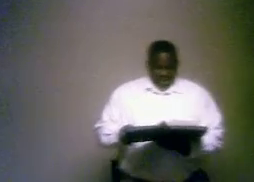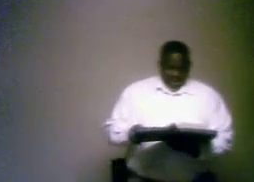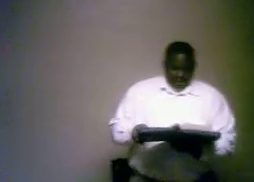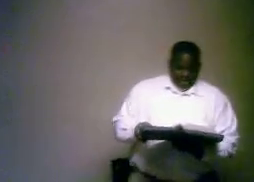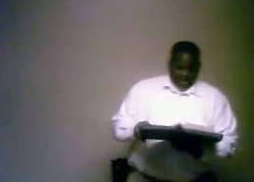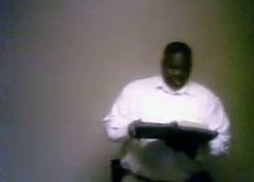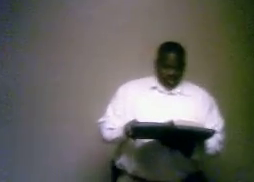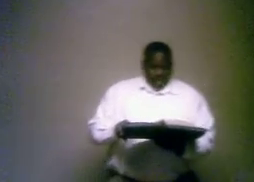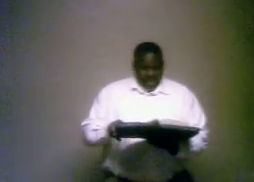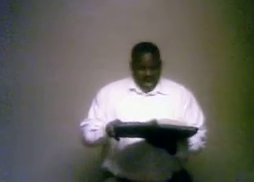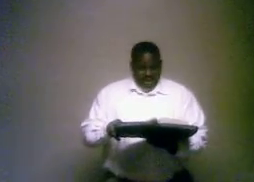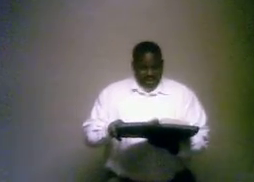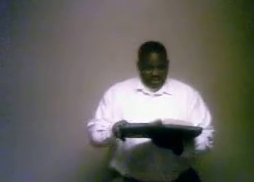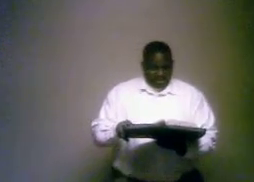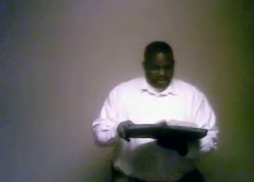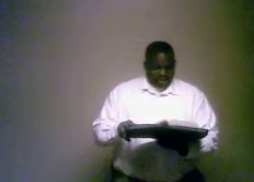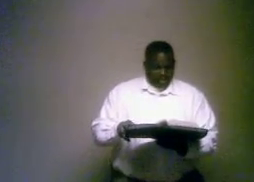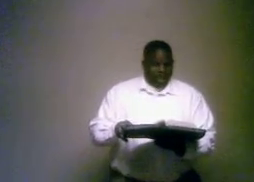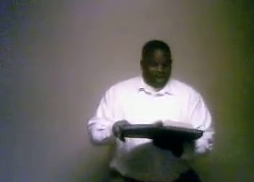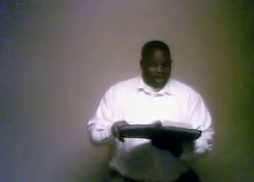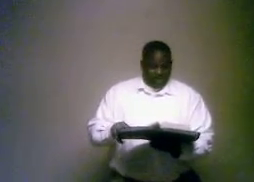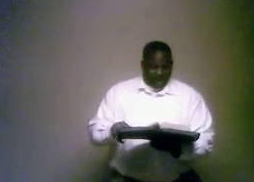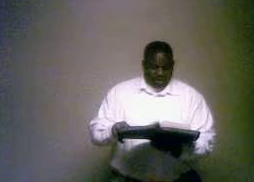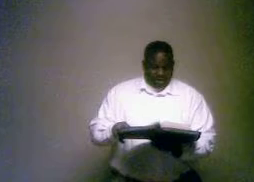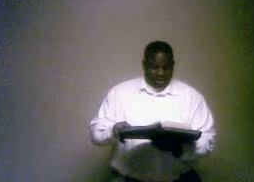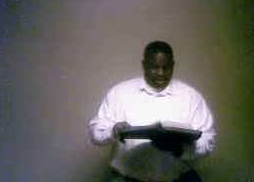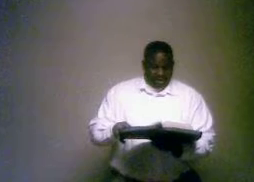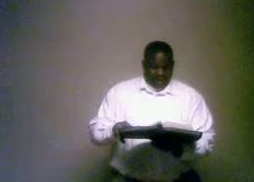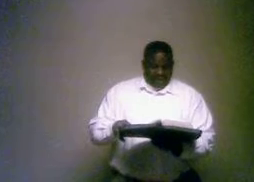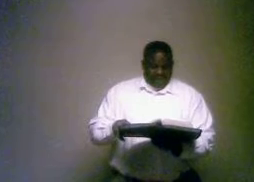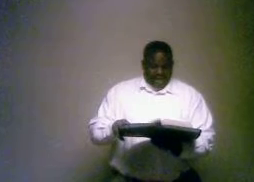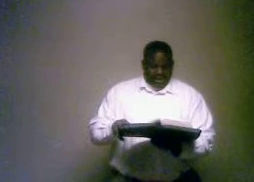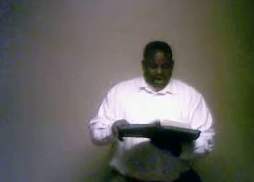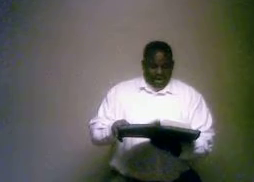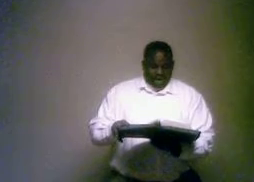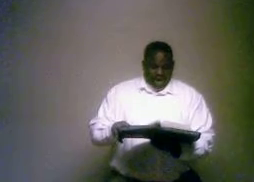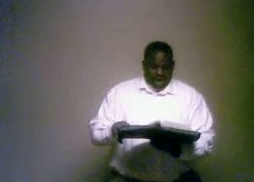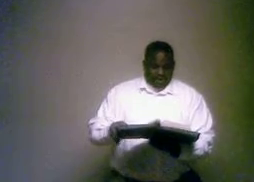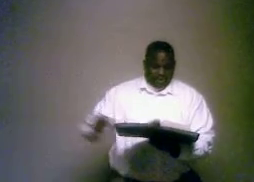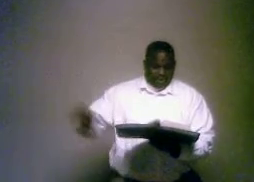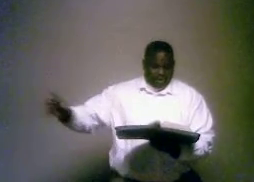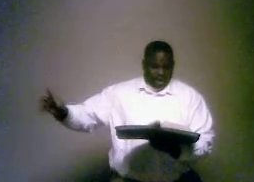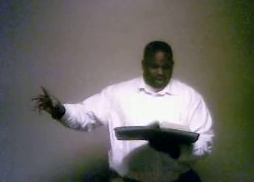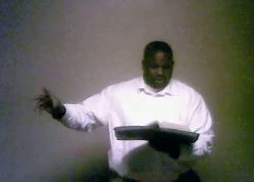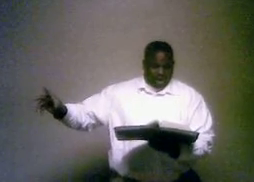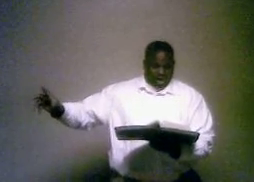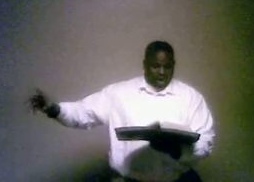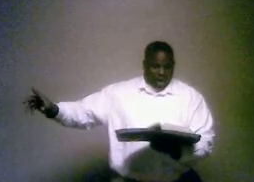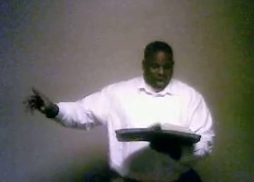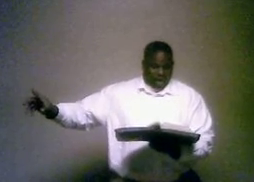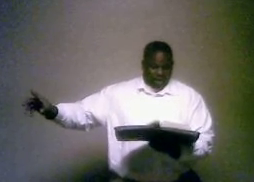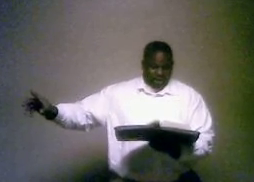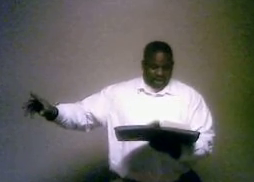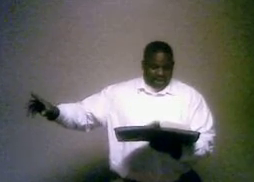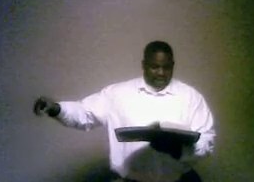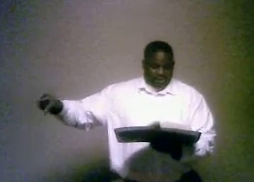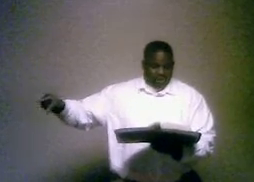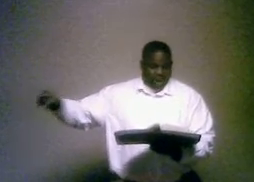There's one body, one spirit, even as you are called, this is the church, are called into one